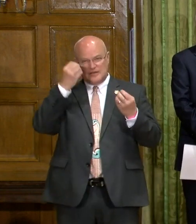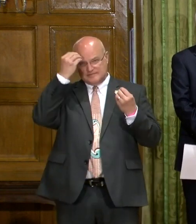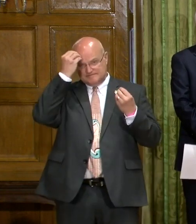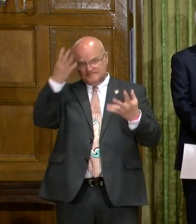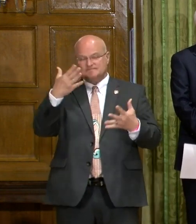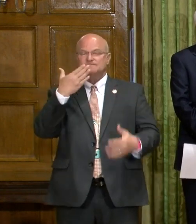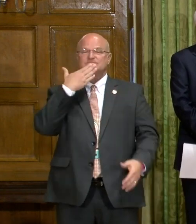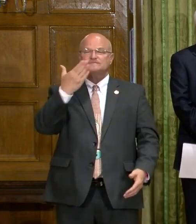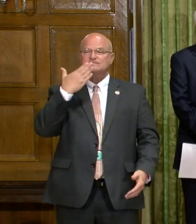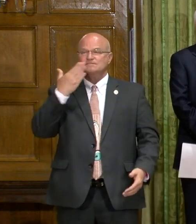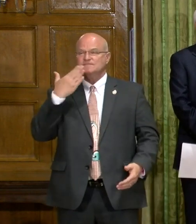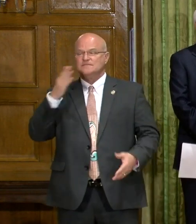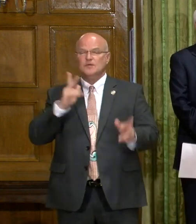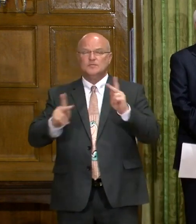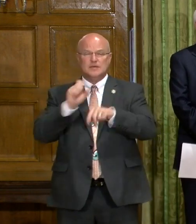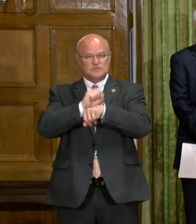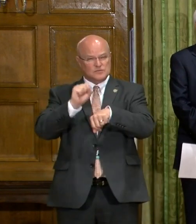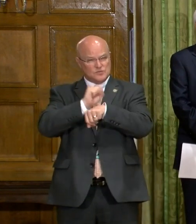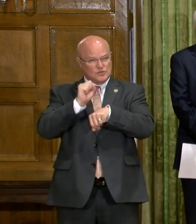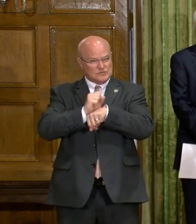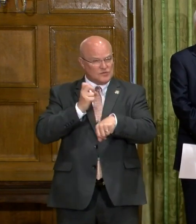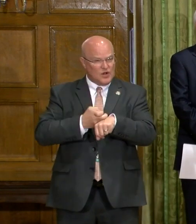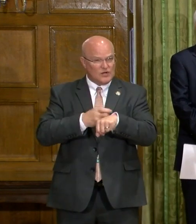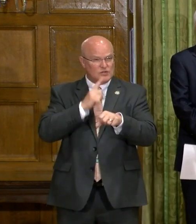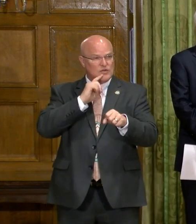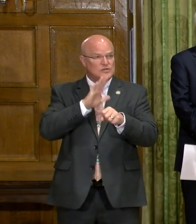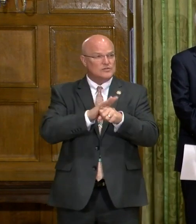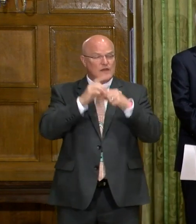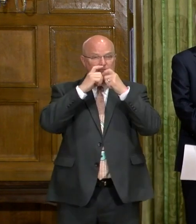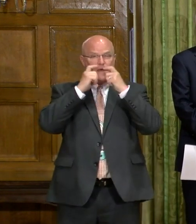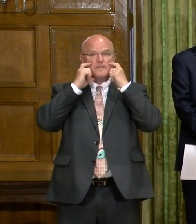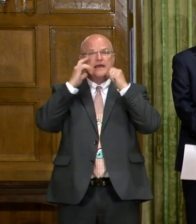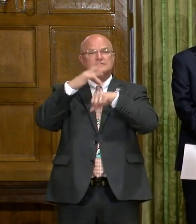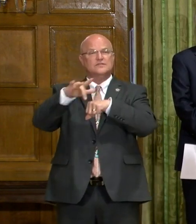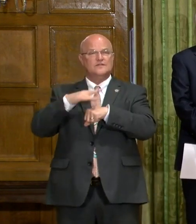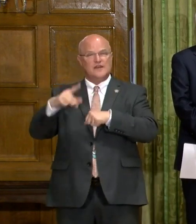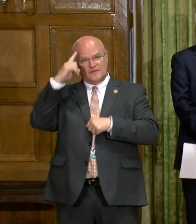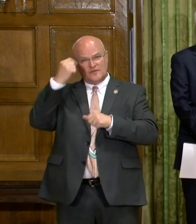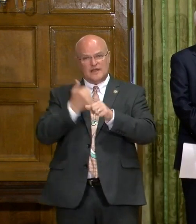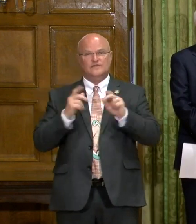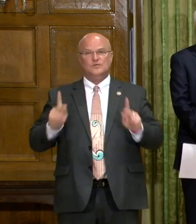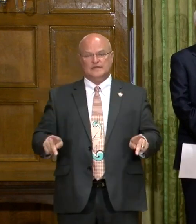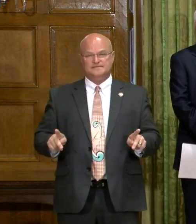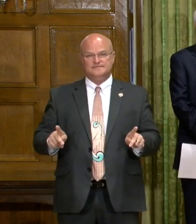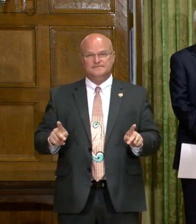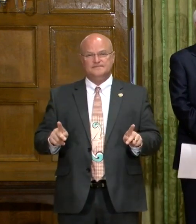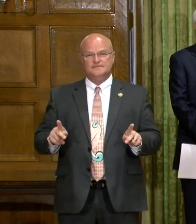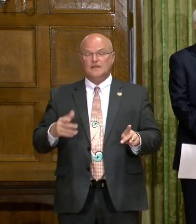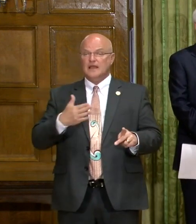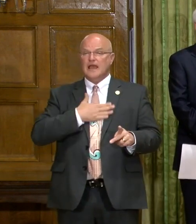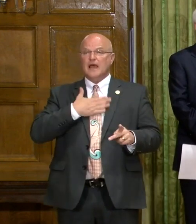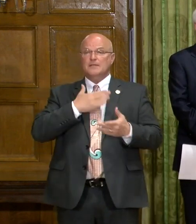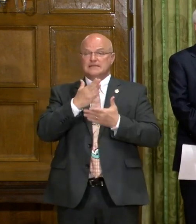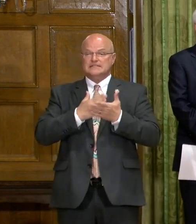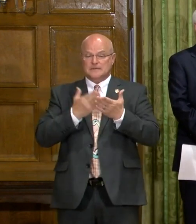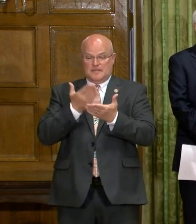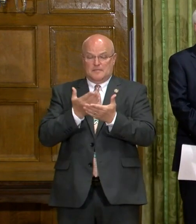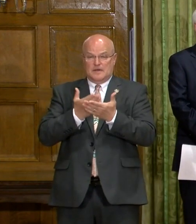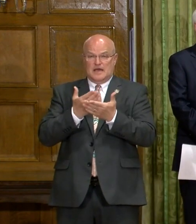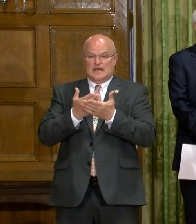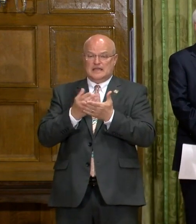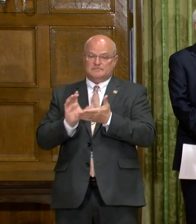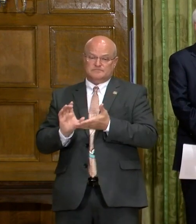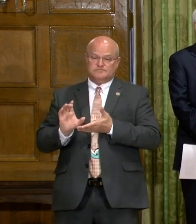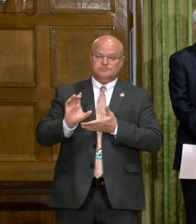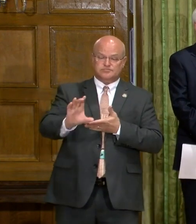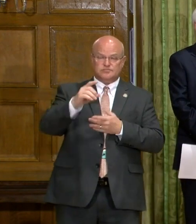thank everyone that is working so diligently to ensure that masks are available for everyone. We're happy that some of the funds that